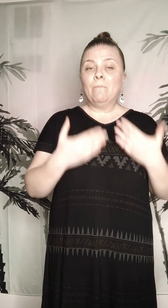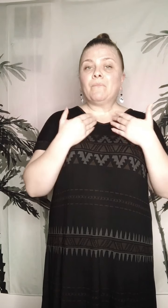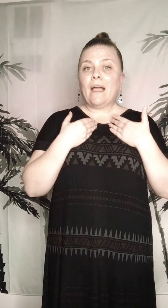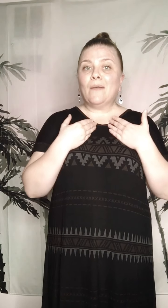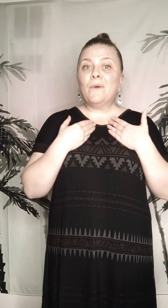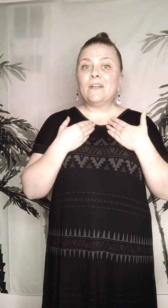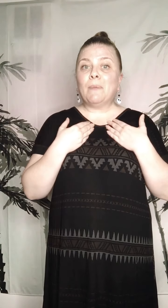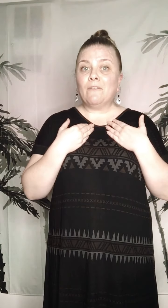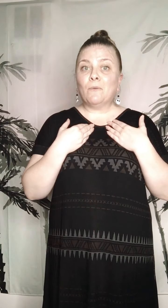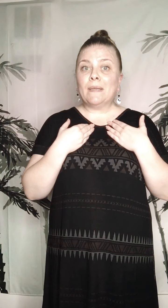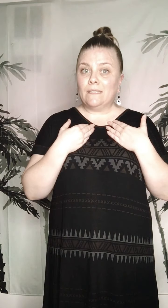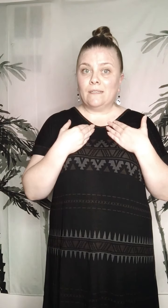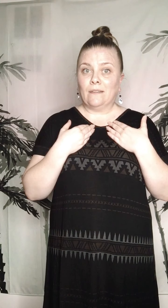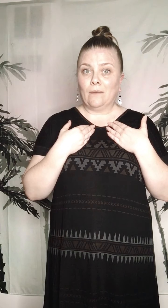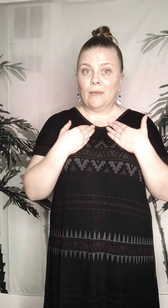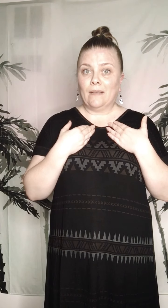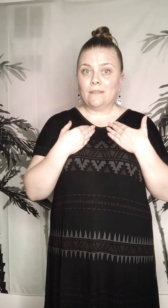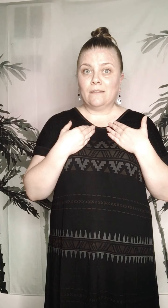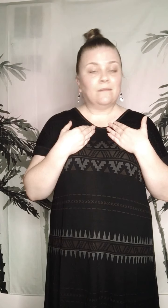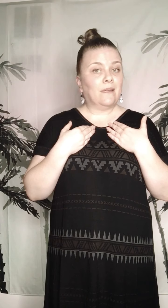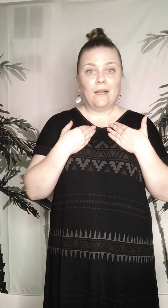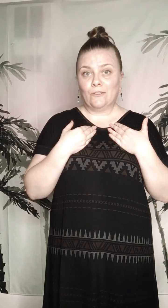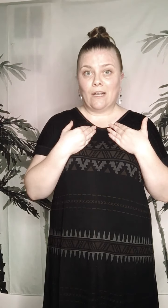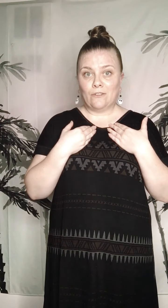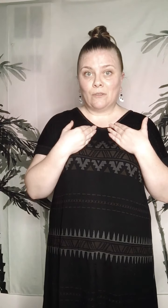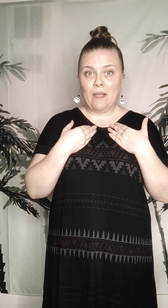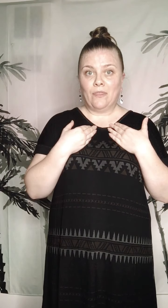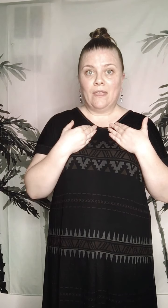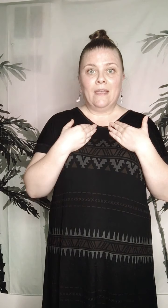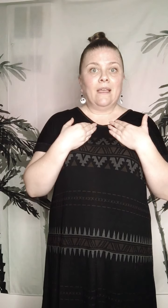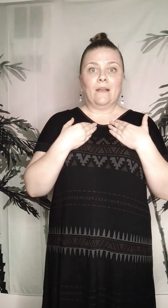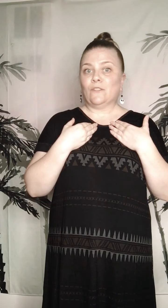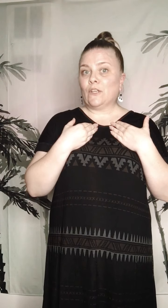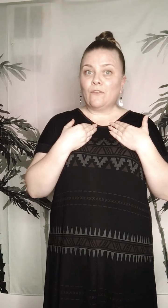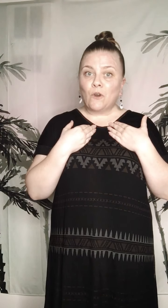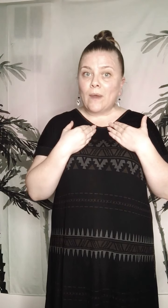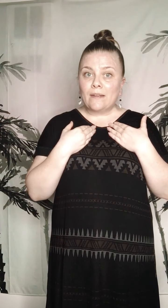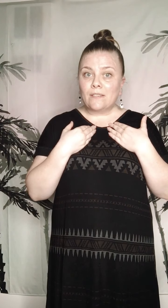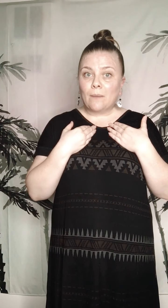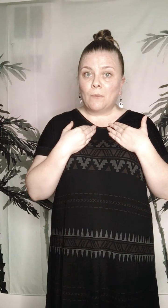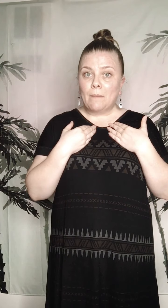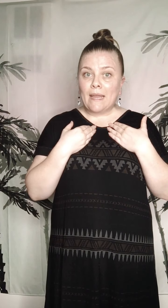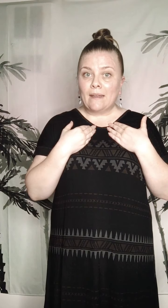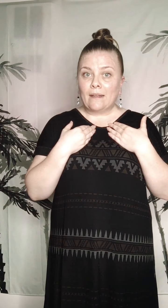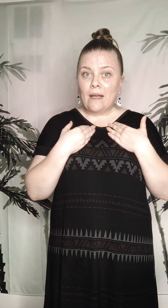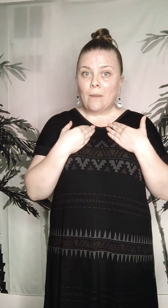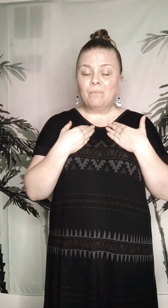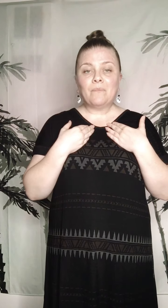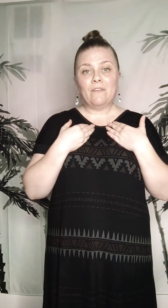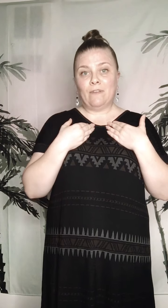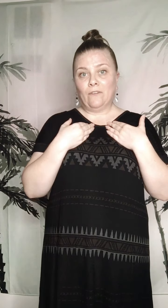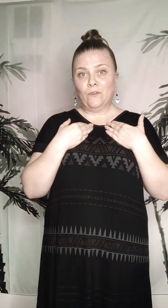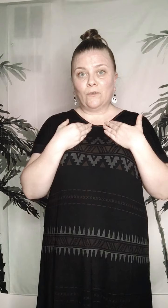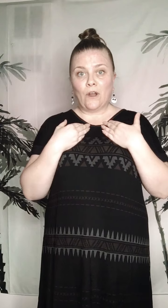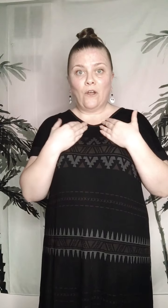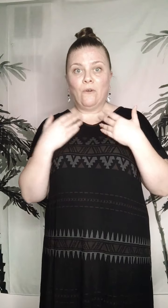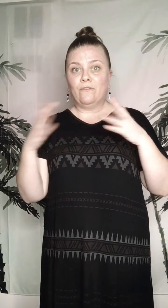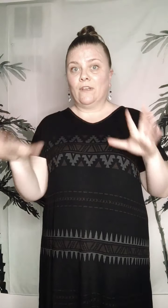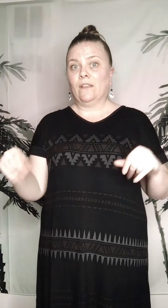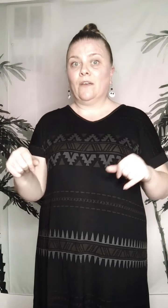I wanted to pay for my Disneyland pass, $100 a month. I was looking for a way to supplement my income, found LuLaRoe, fell in love